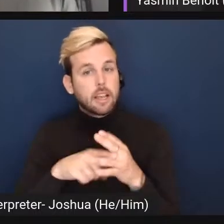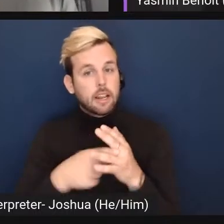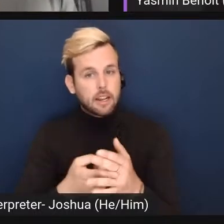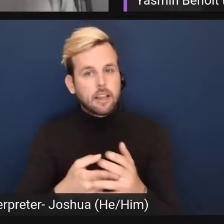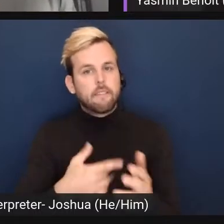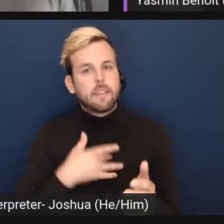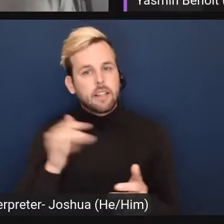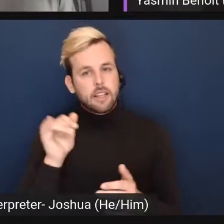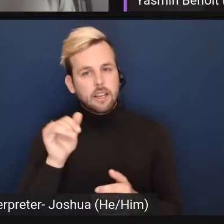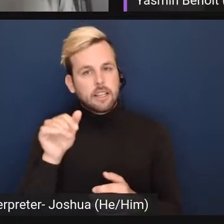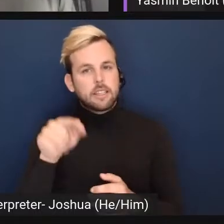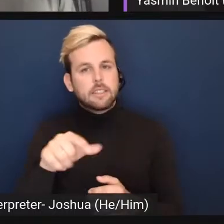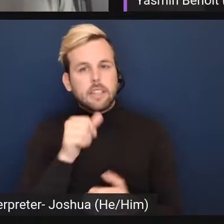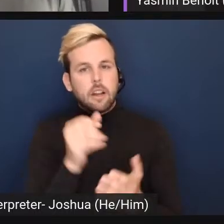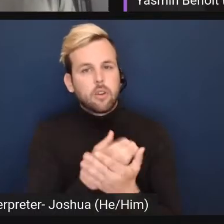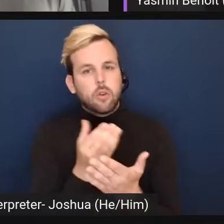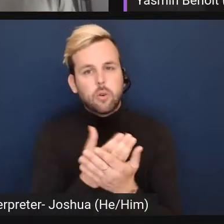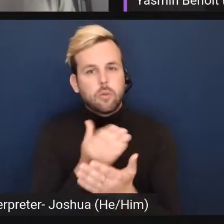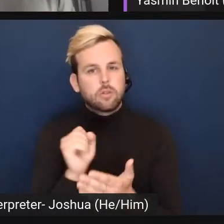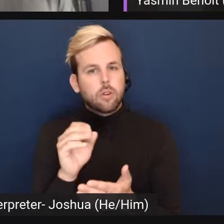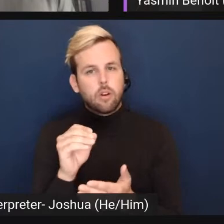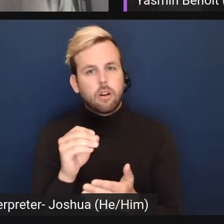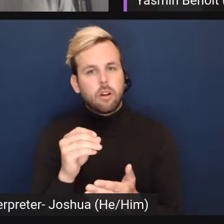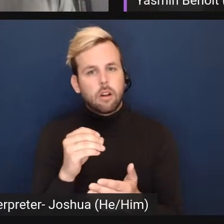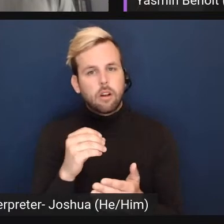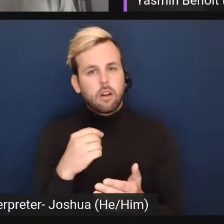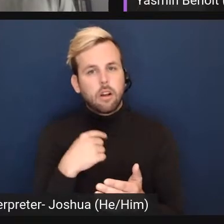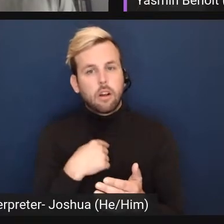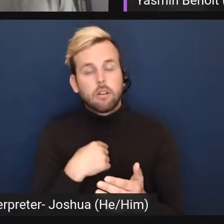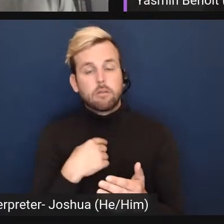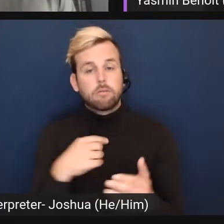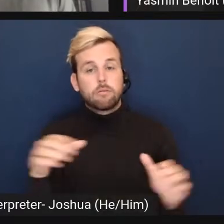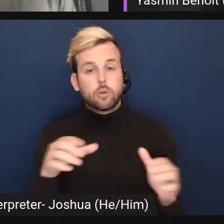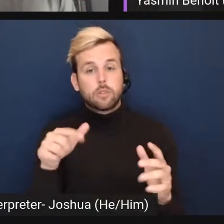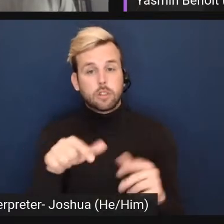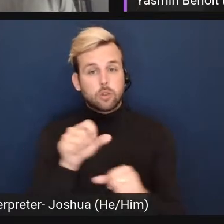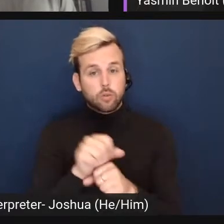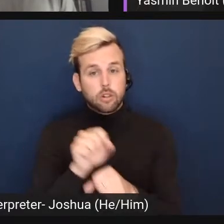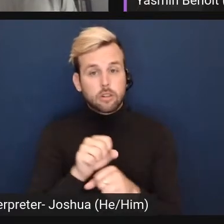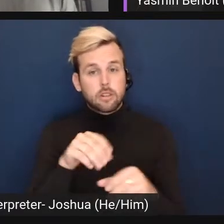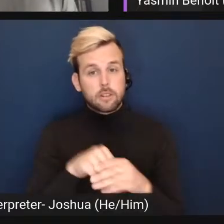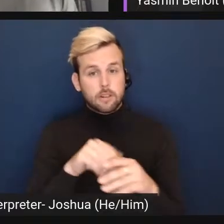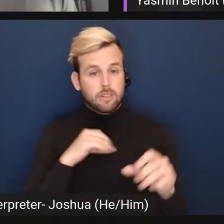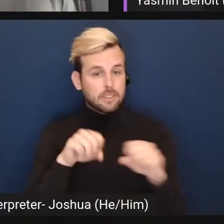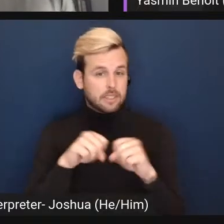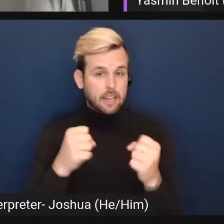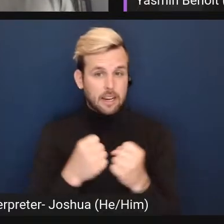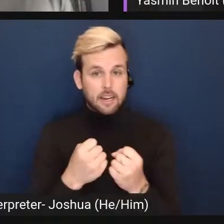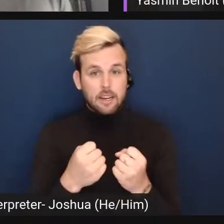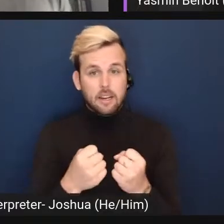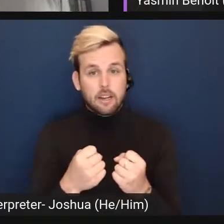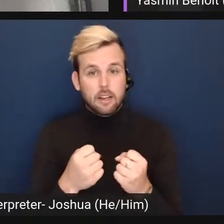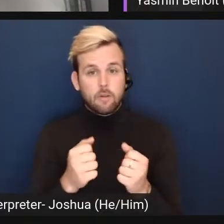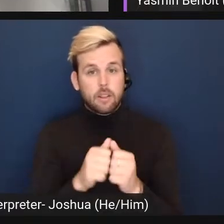feel like this isn't, it's not new. So I've been functioning, doing this work in our society with people thinking that